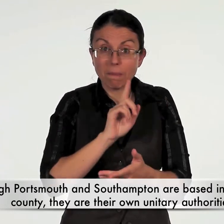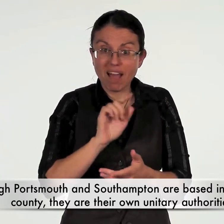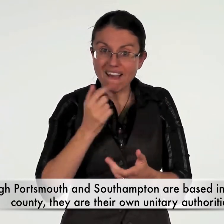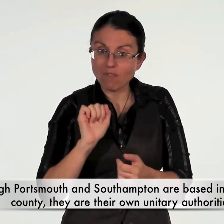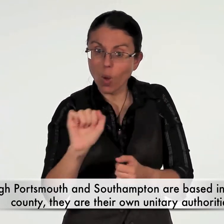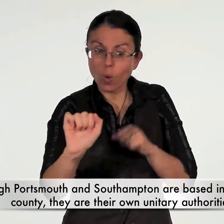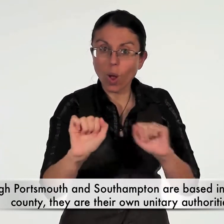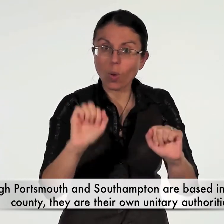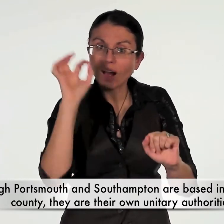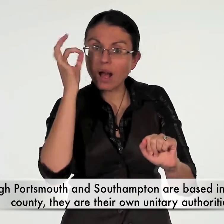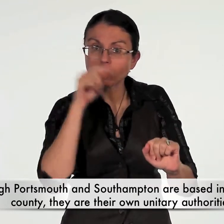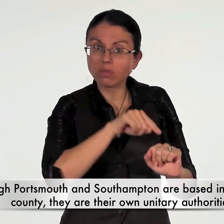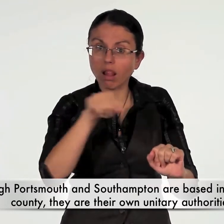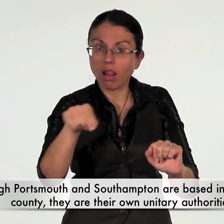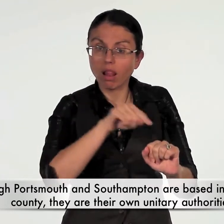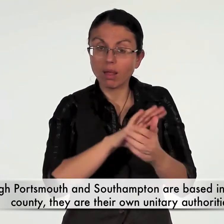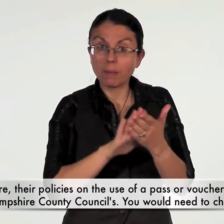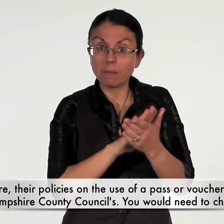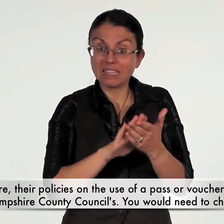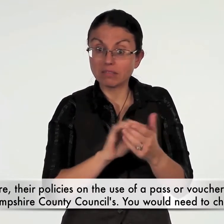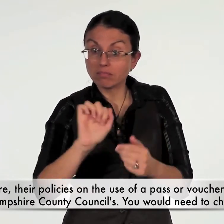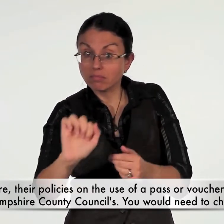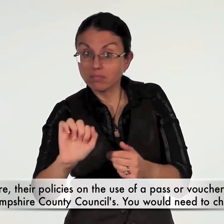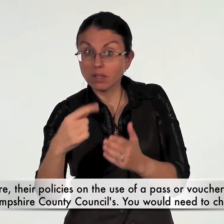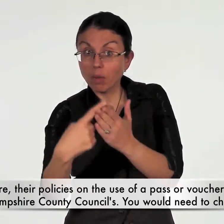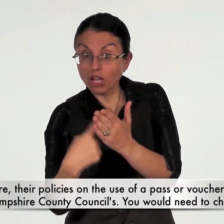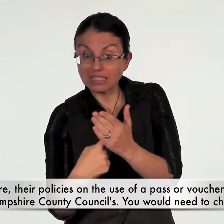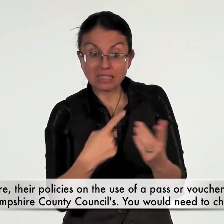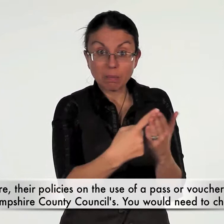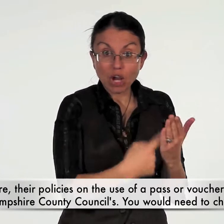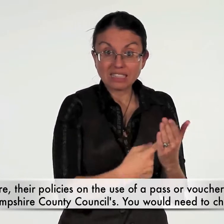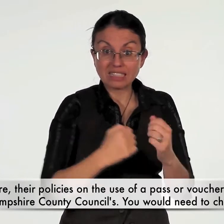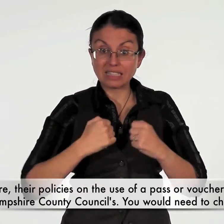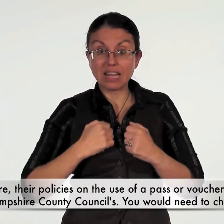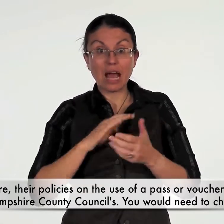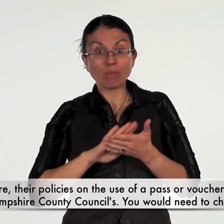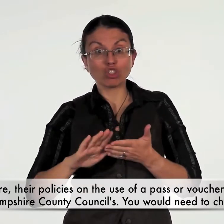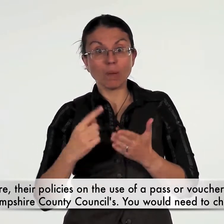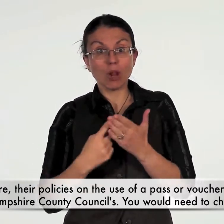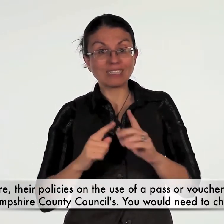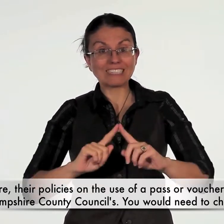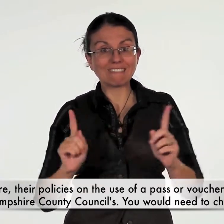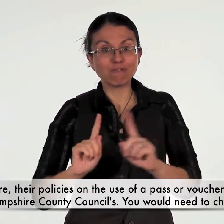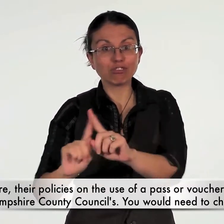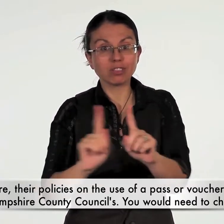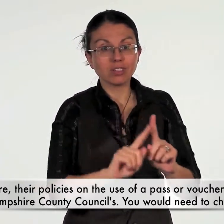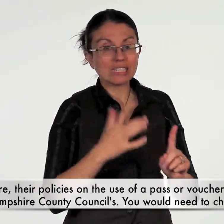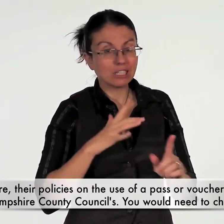they are their own unitary authorities. Therefore, their policies on the use of pass or vouchers will differ from Hampshire County